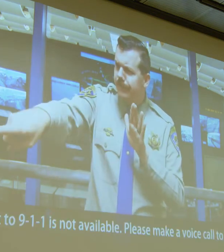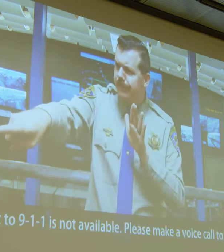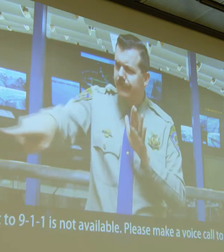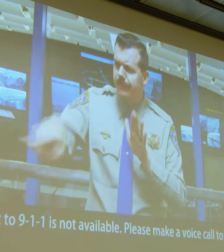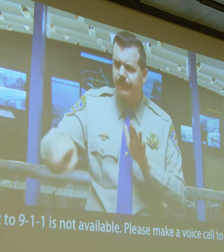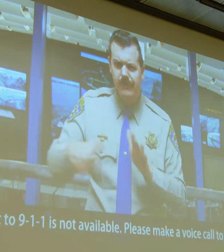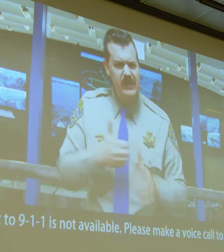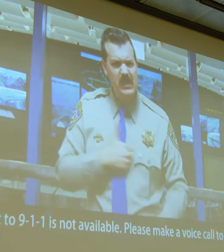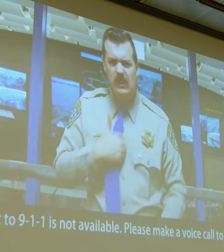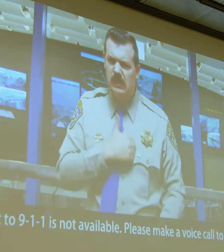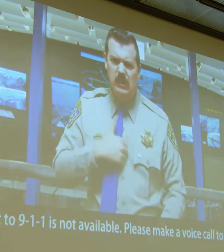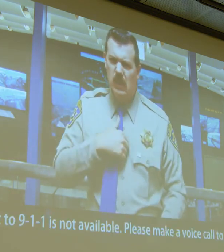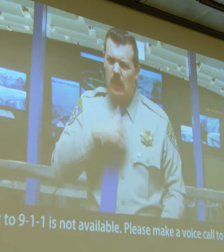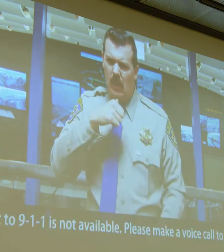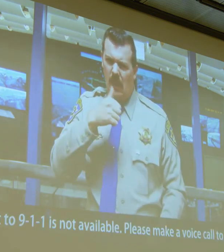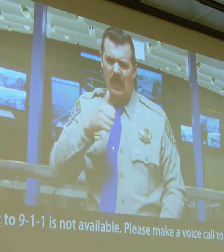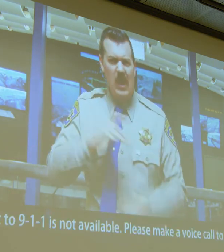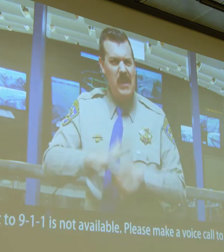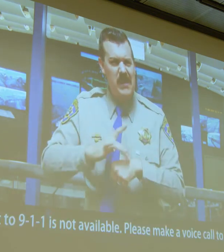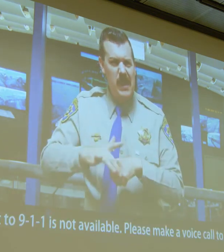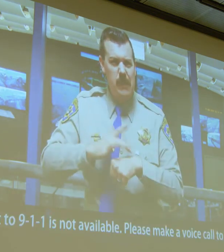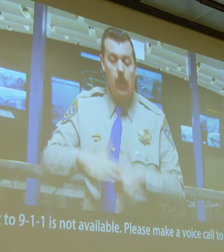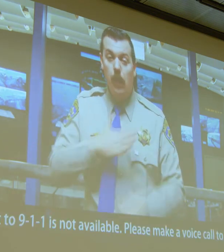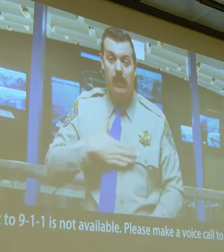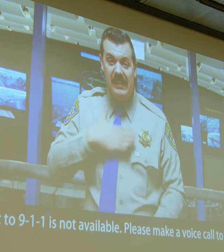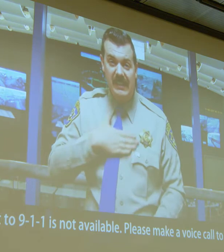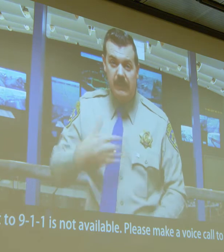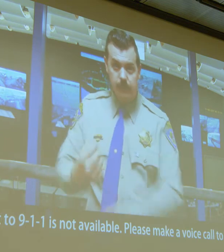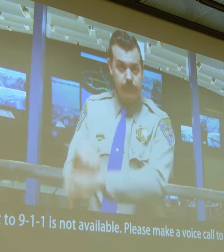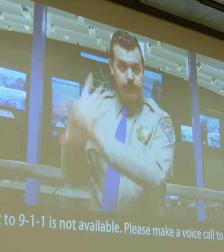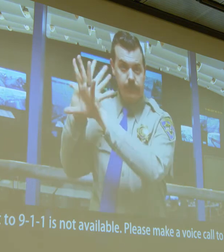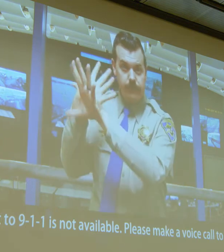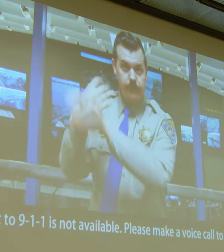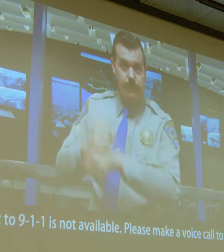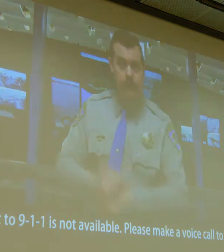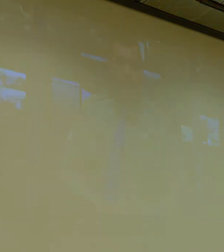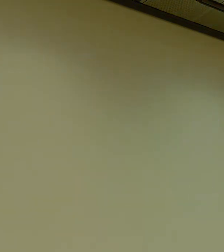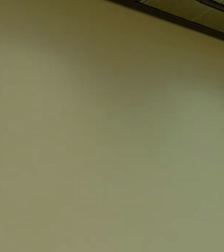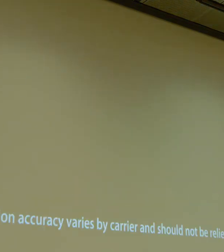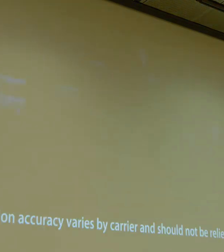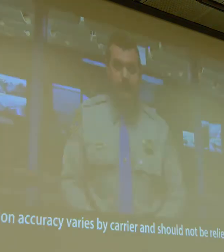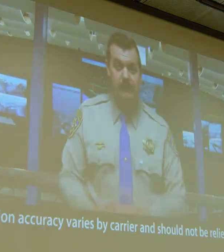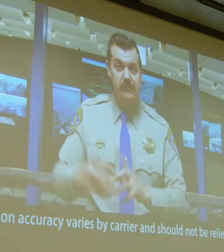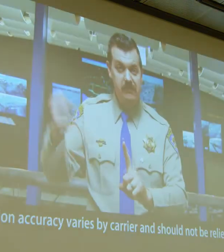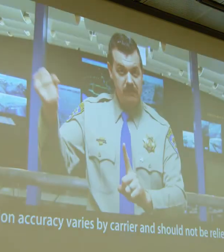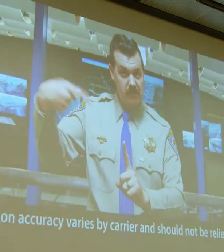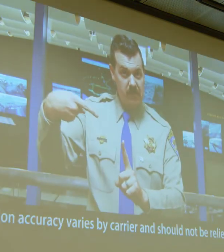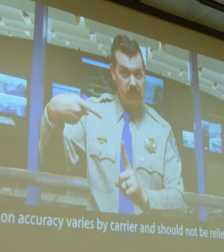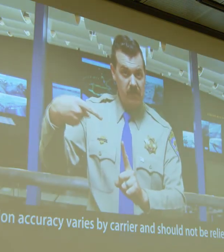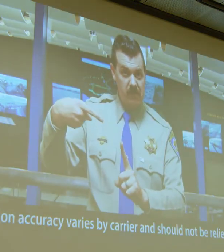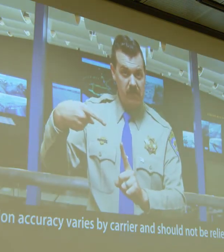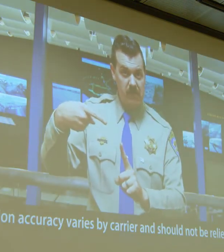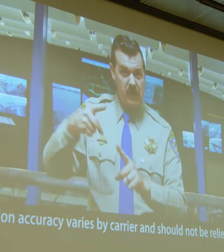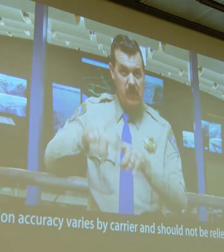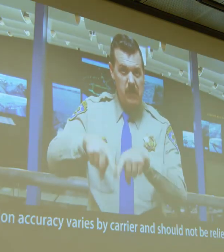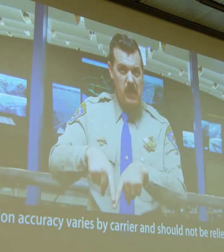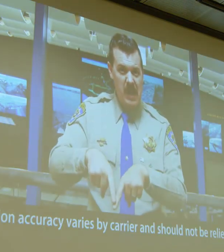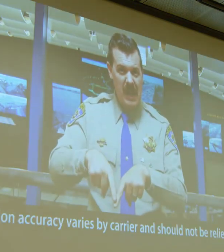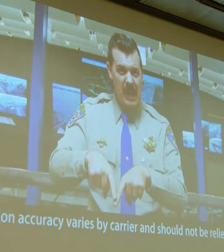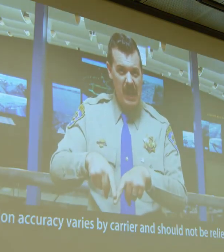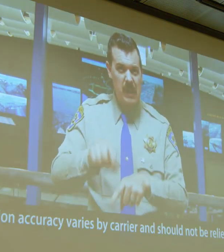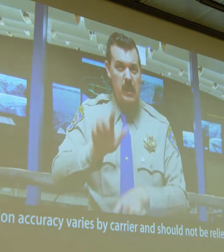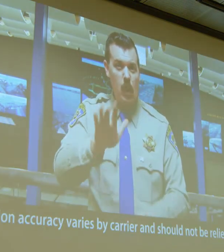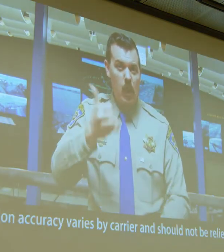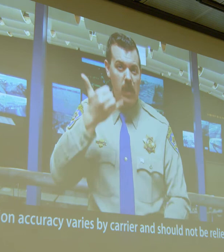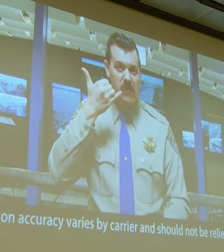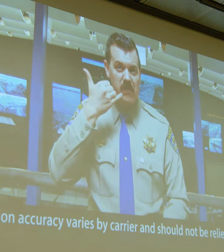Text to 911 is not available. Please make a voice call to 911. Location accuracy varies by